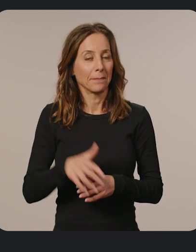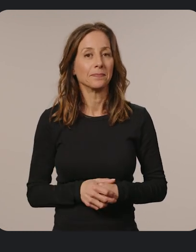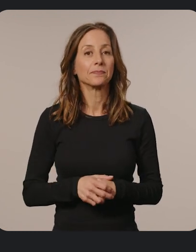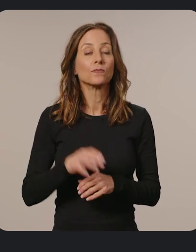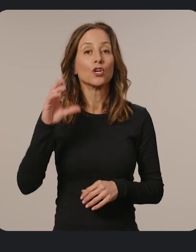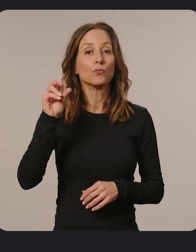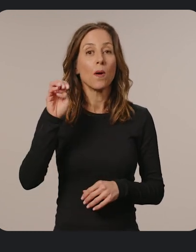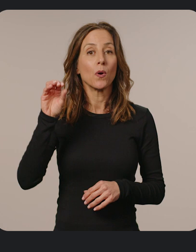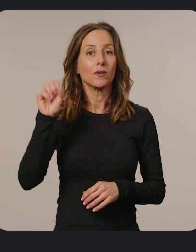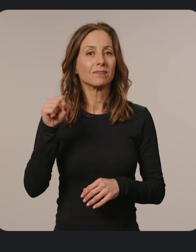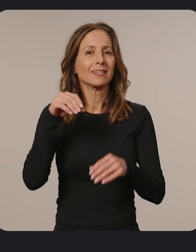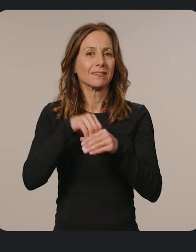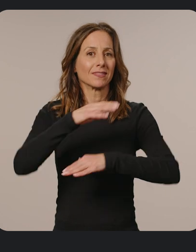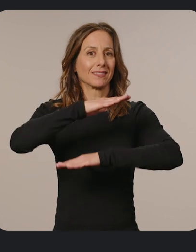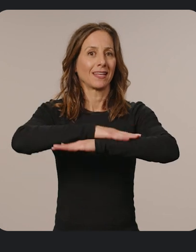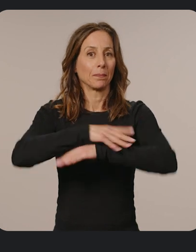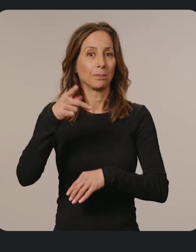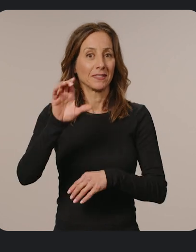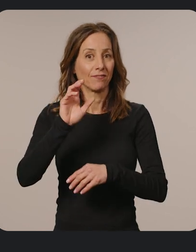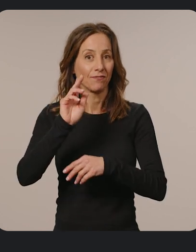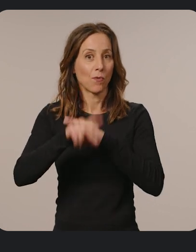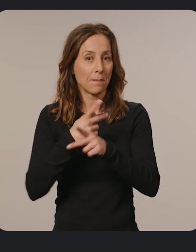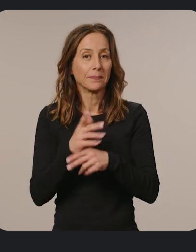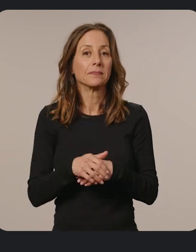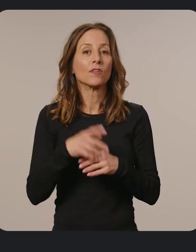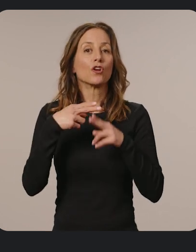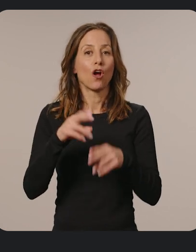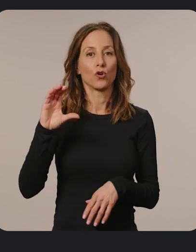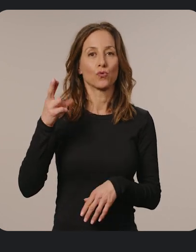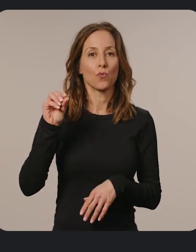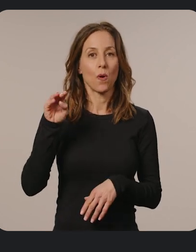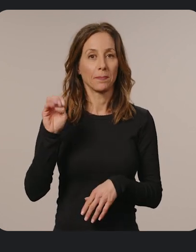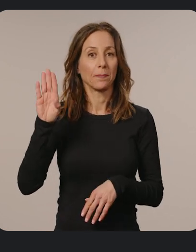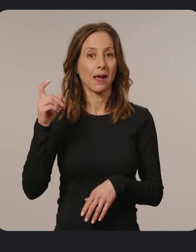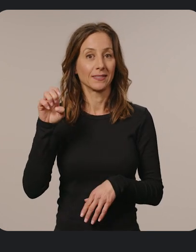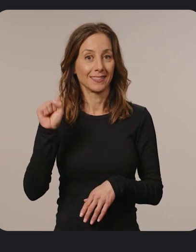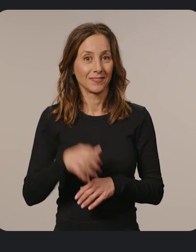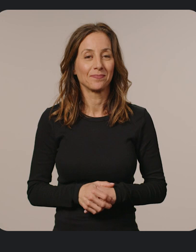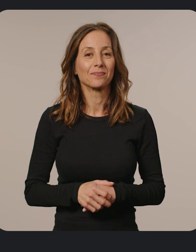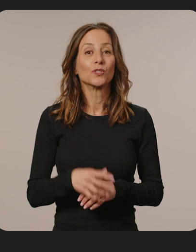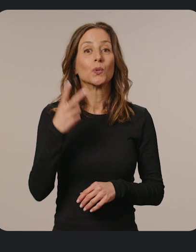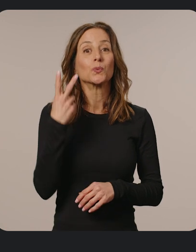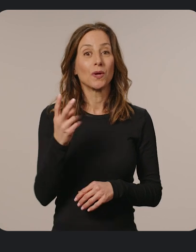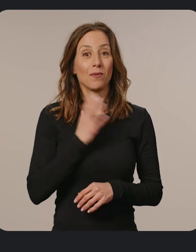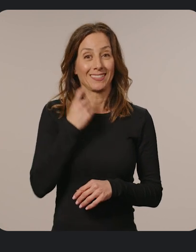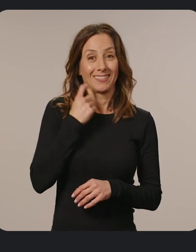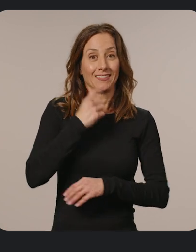Chrome OS comes in desktop PC form factors too. Those are called Chromeboxes. Two of our latest desktop PCs